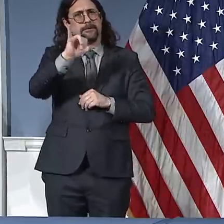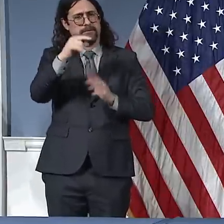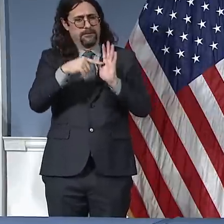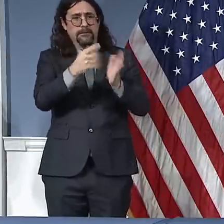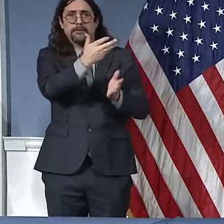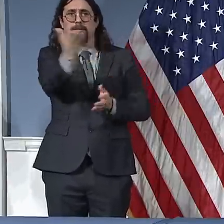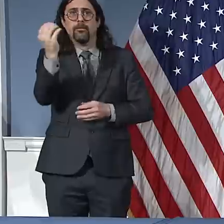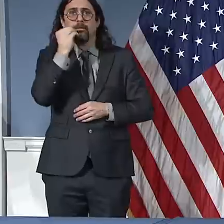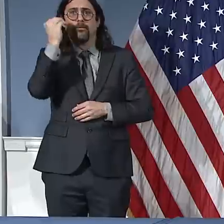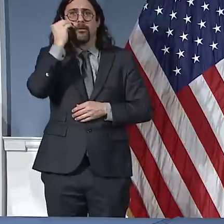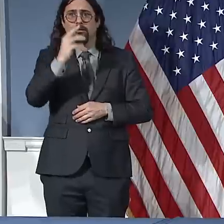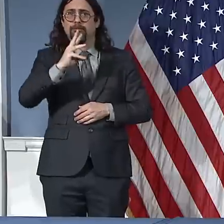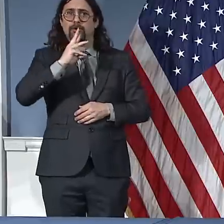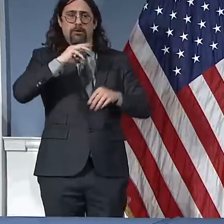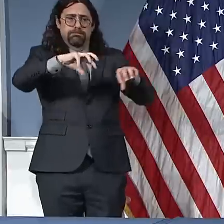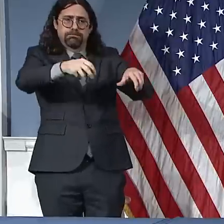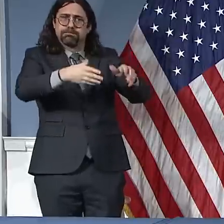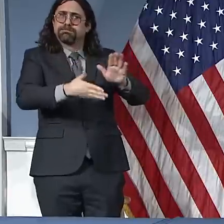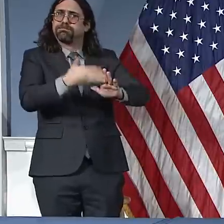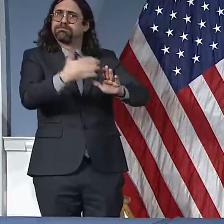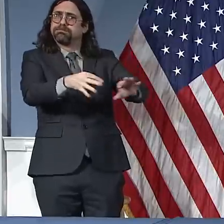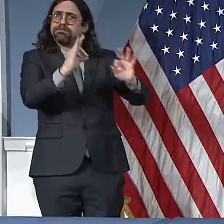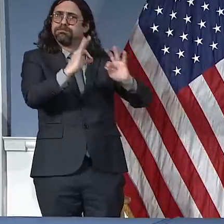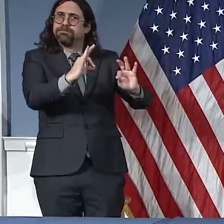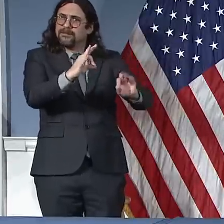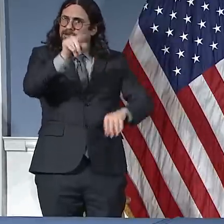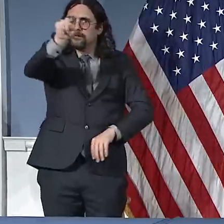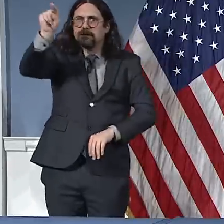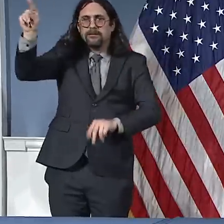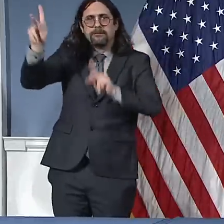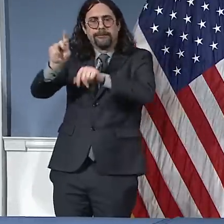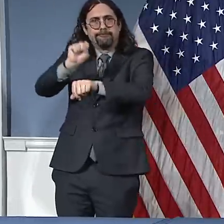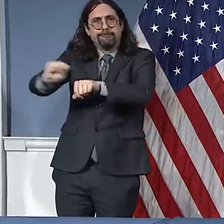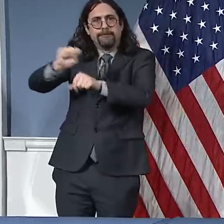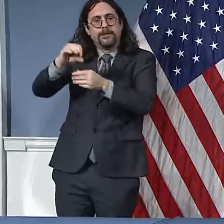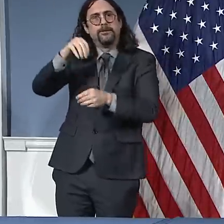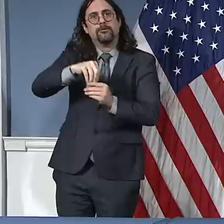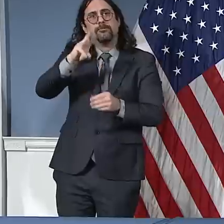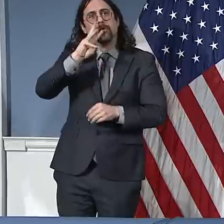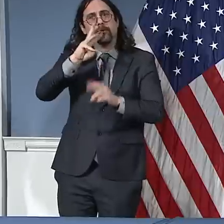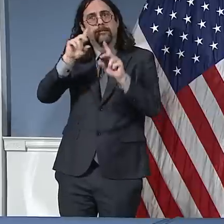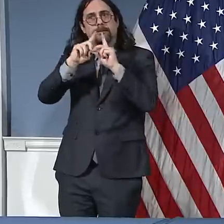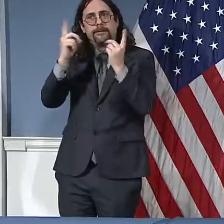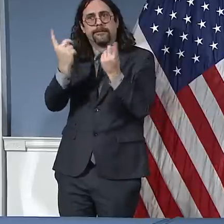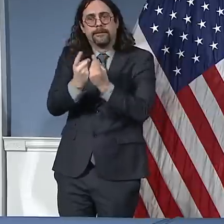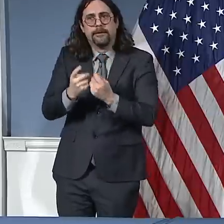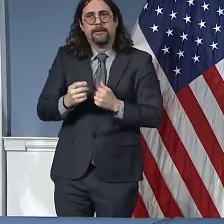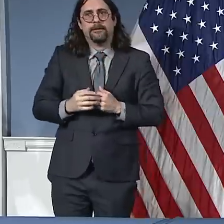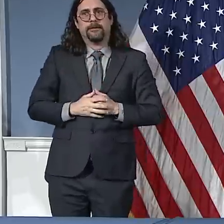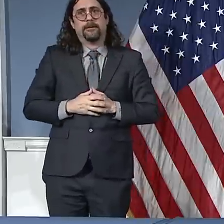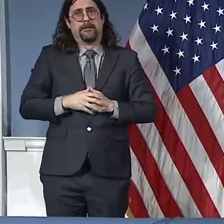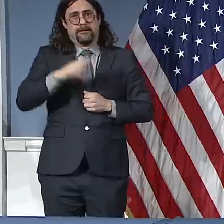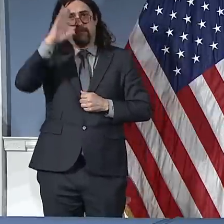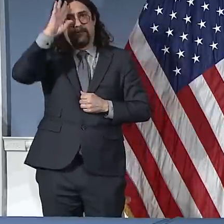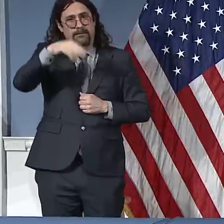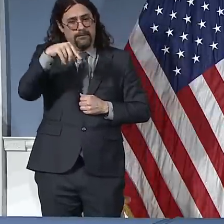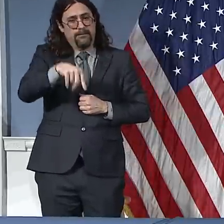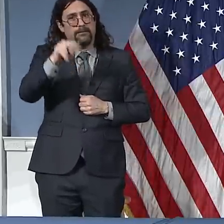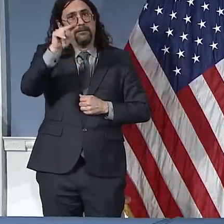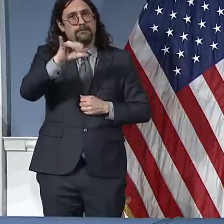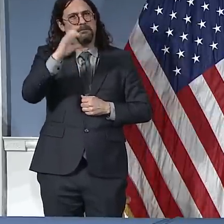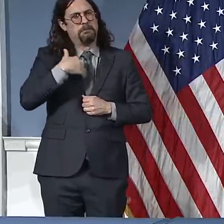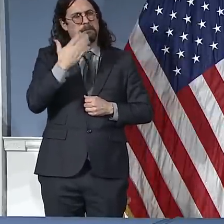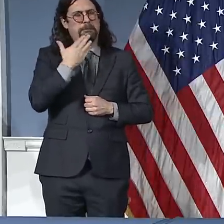Protection workers for getting us clean water, the best water in the nation every single day despite this crisis, for